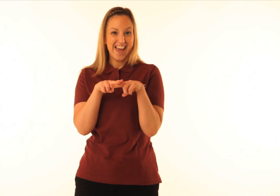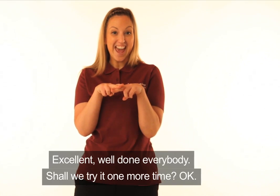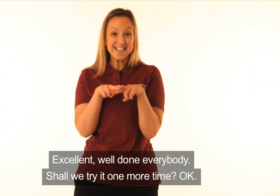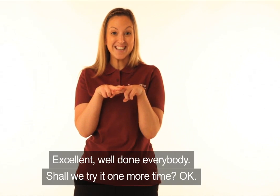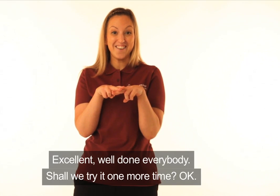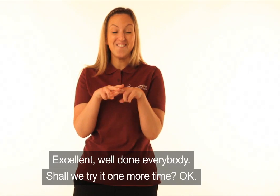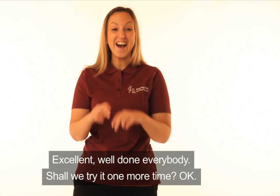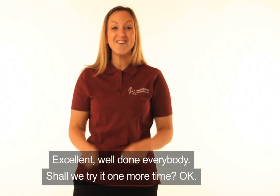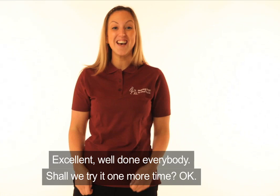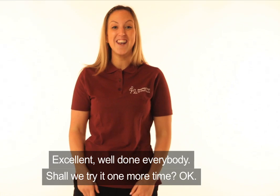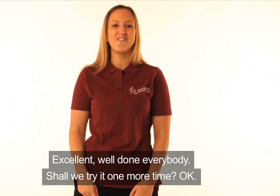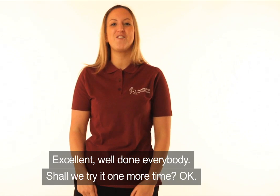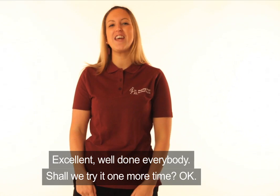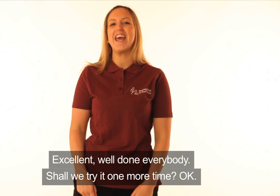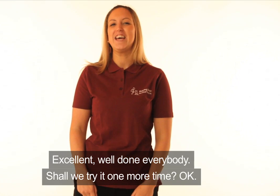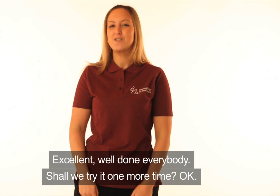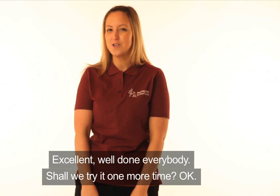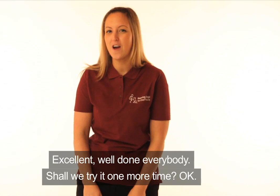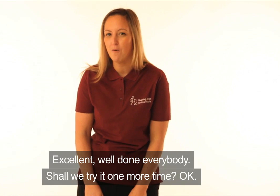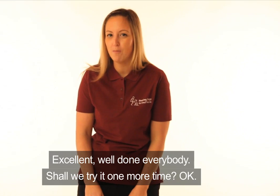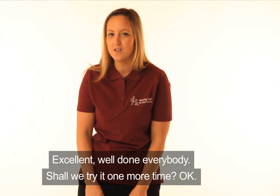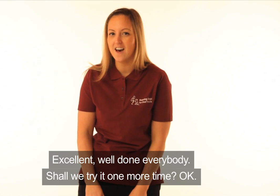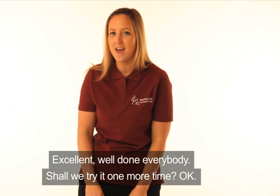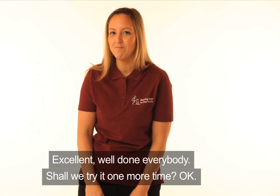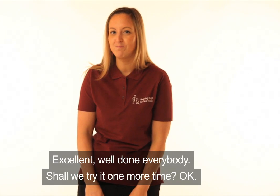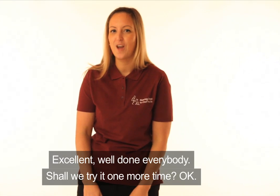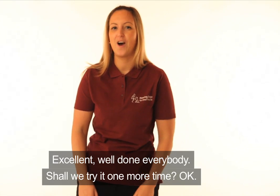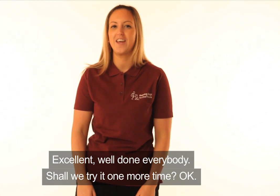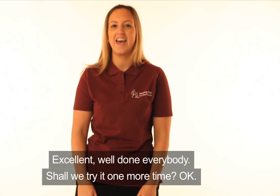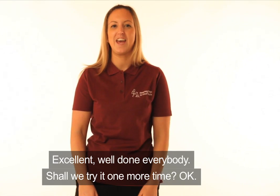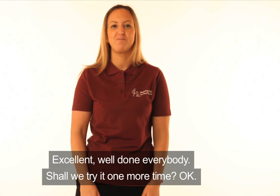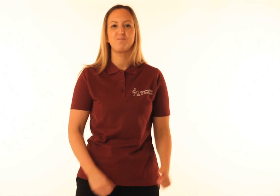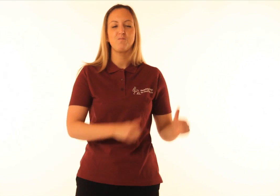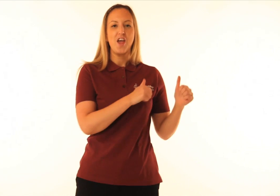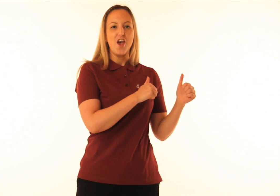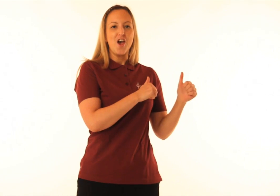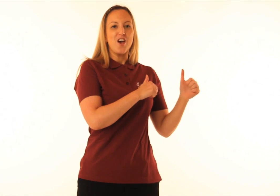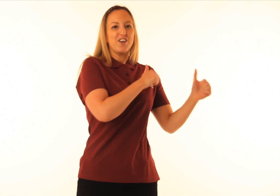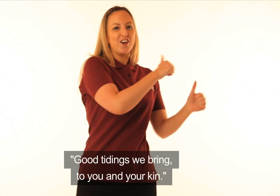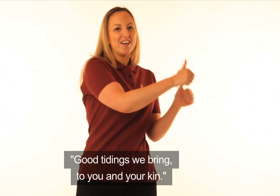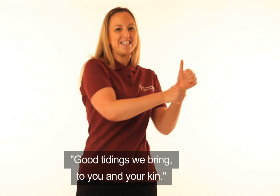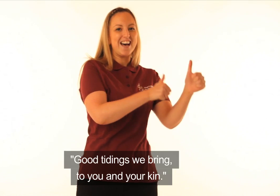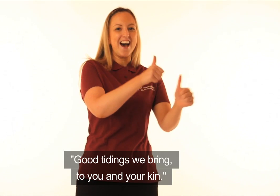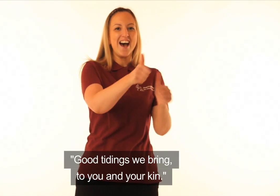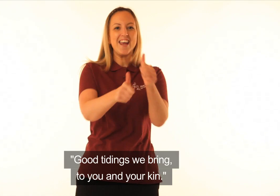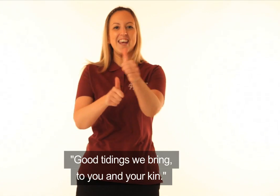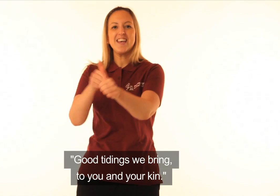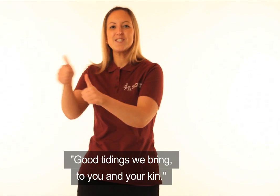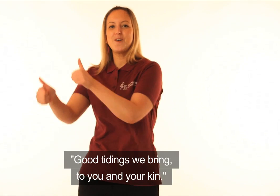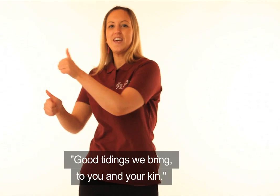Excellent. Well done, everybody. Should we try it one more time? OK. Good tidings we